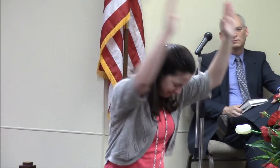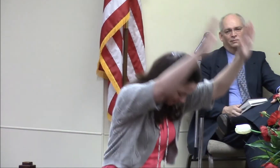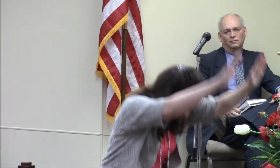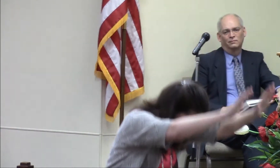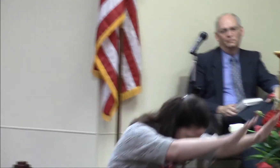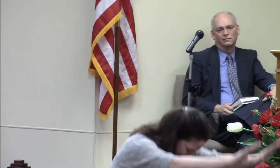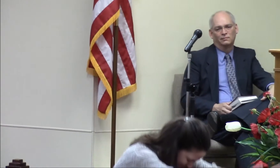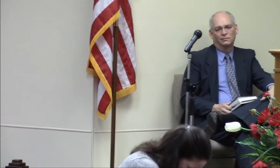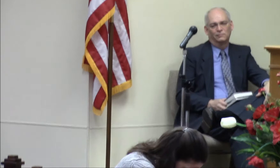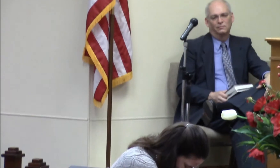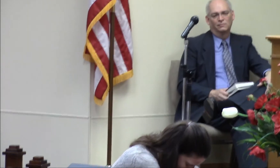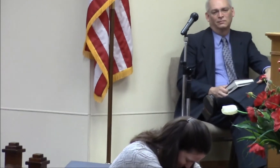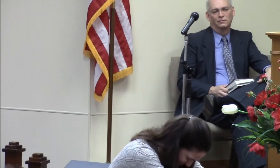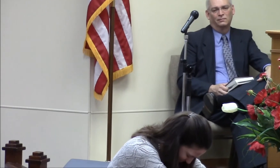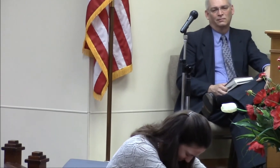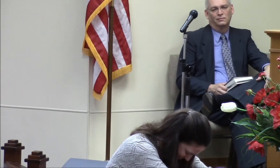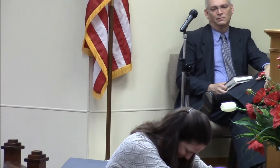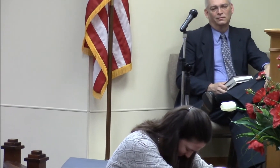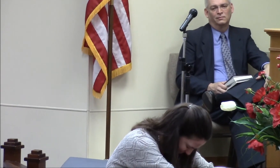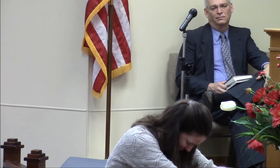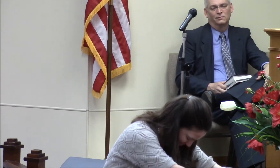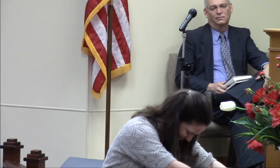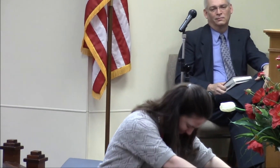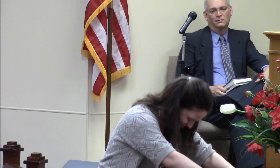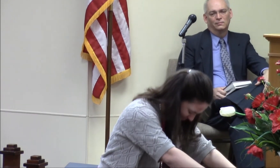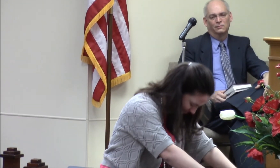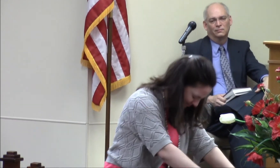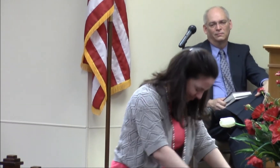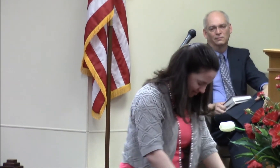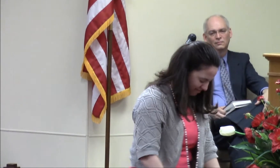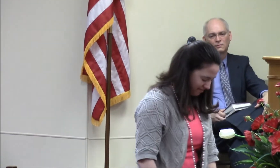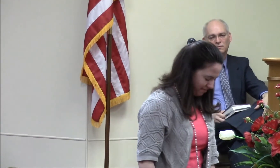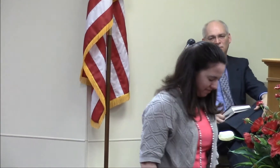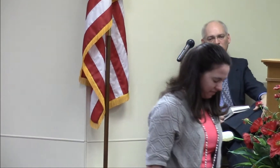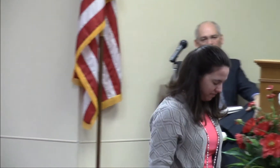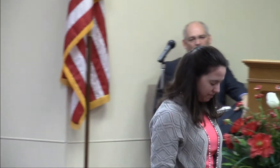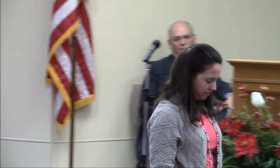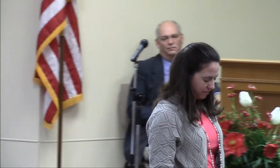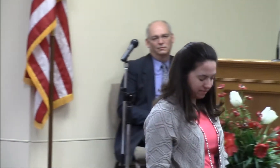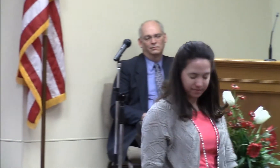crown at his feet Then he said to him